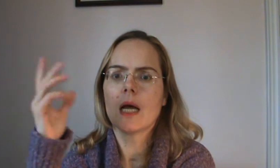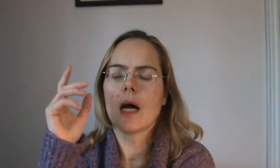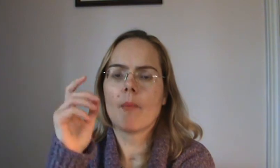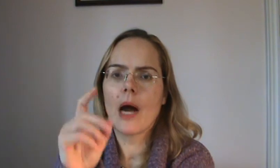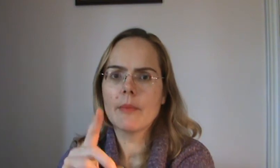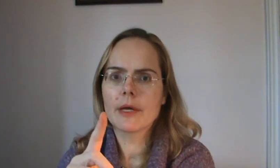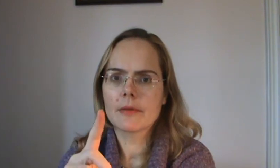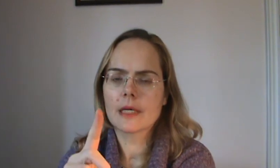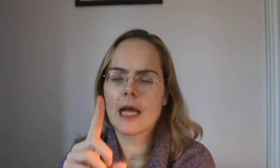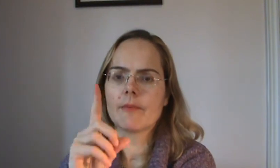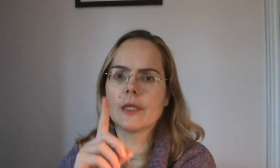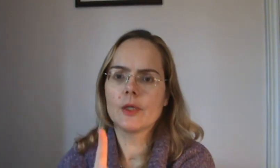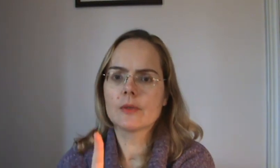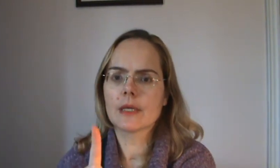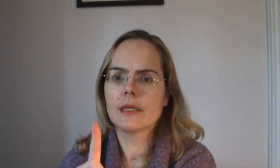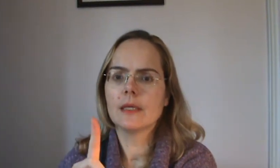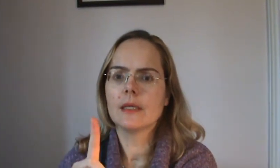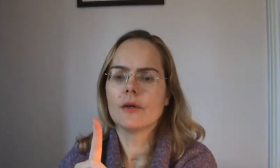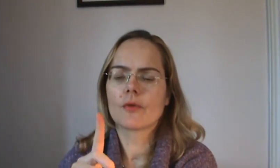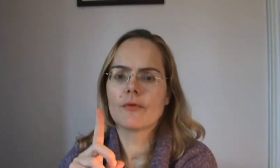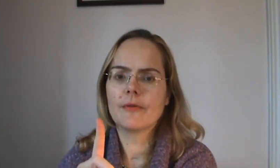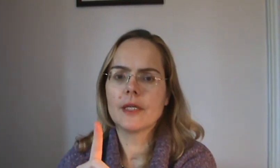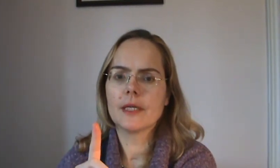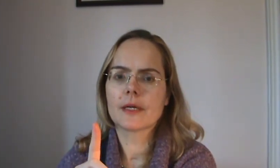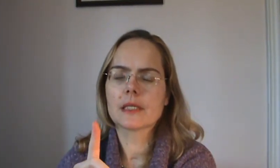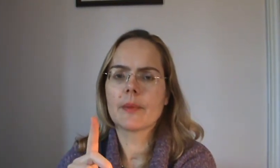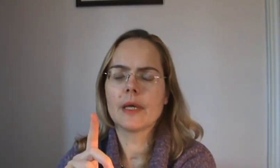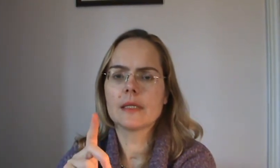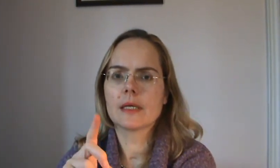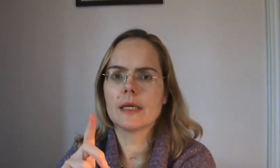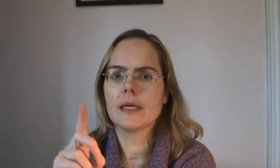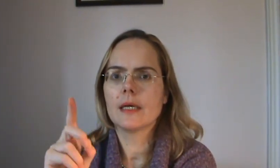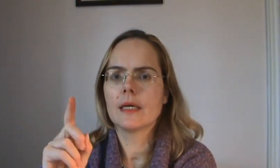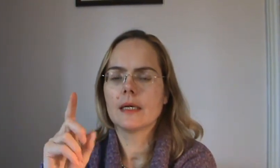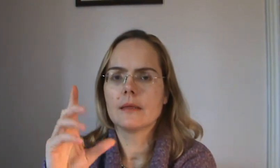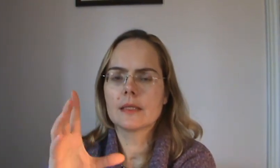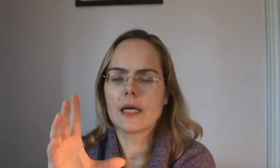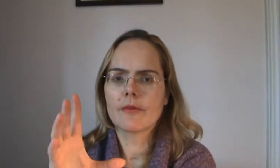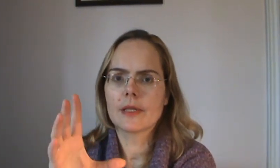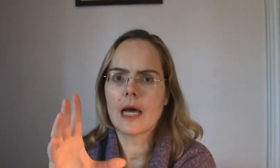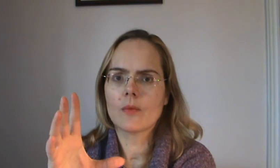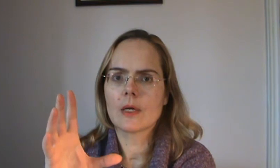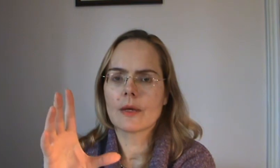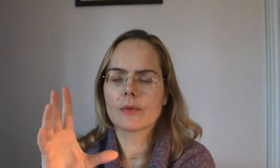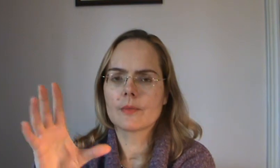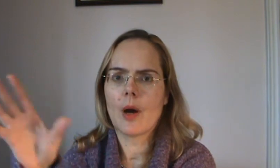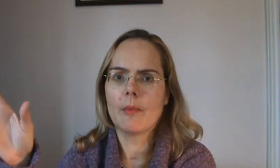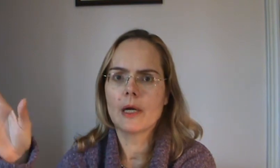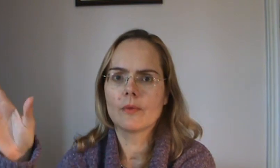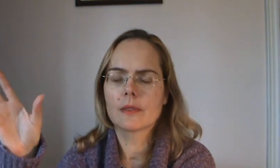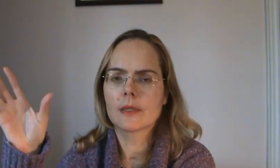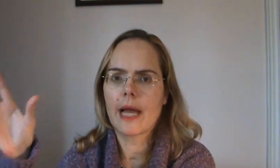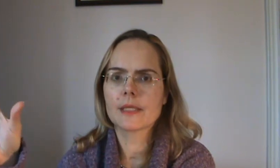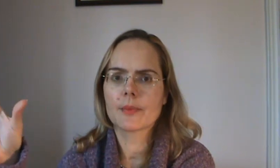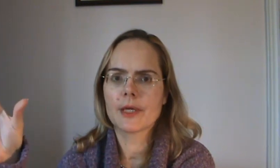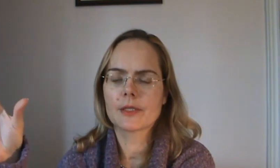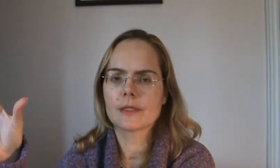My method I have been using for 15 years, I basically discovered that when I was bombarded with cancer patients